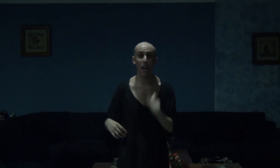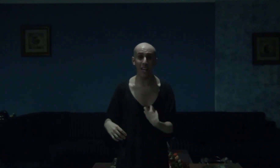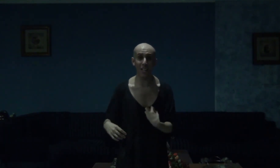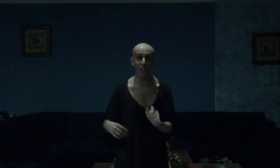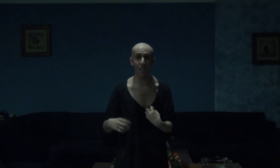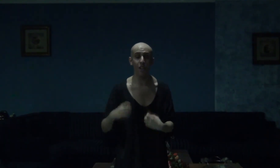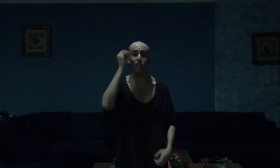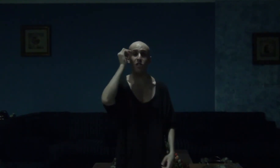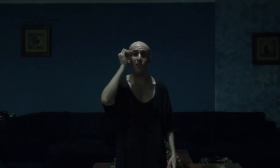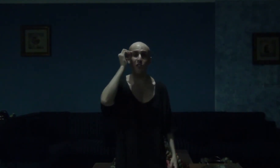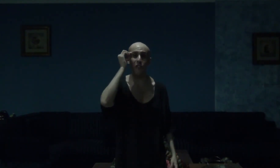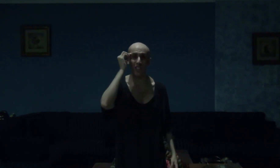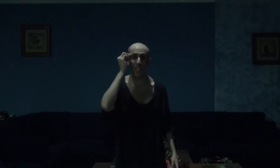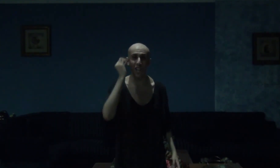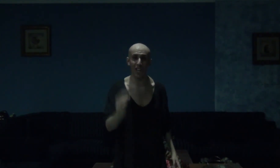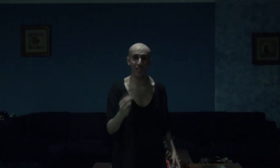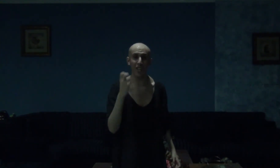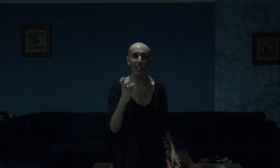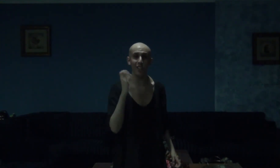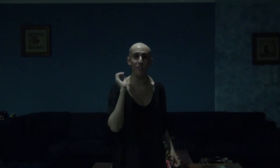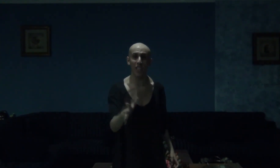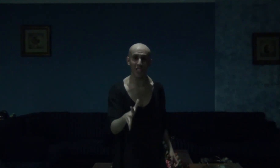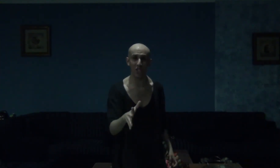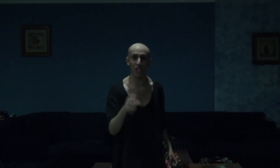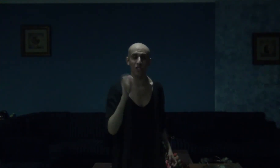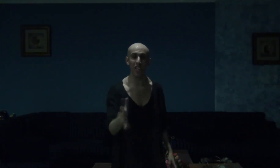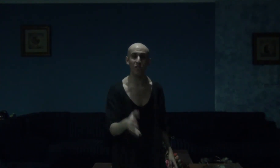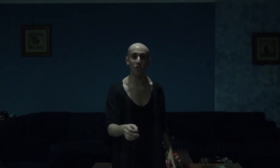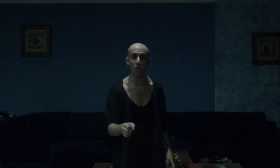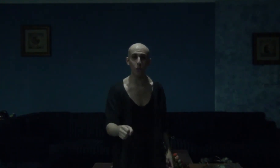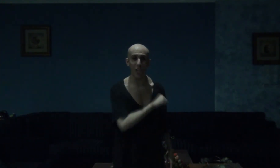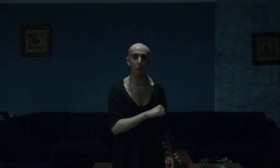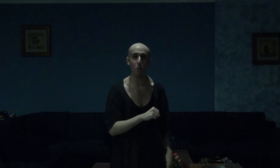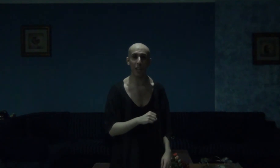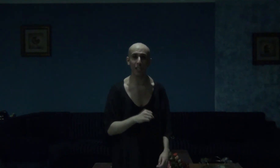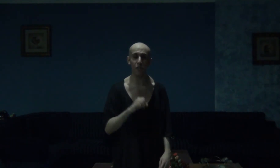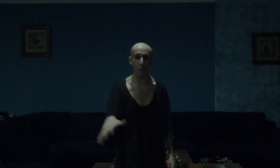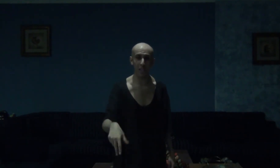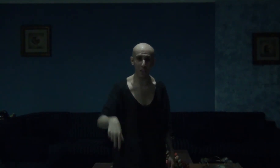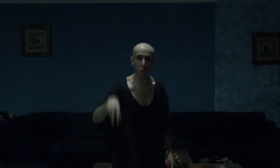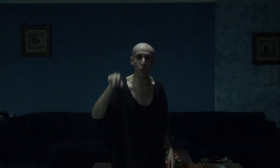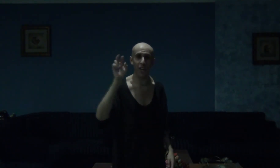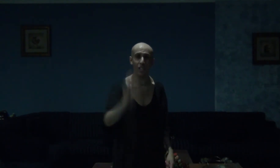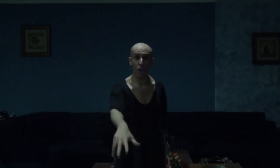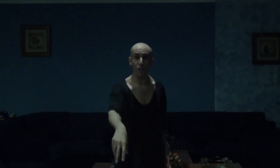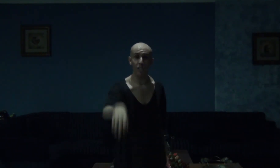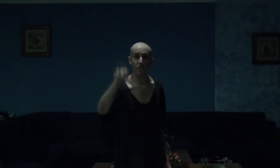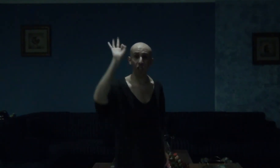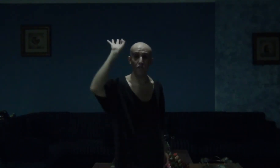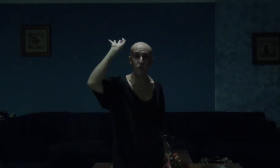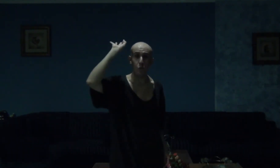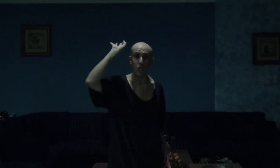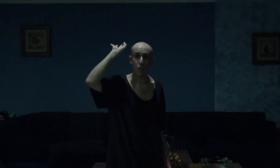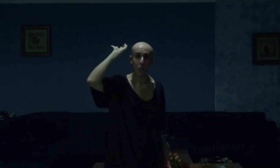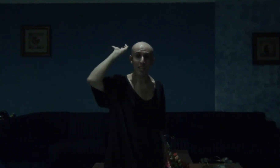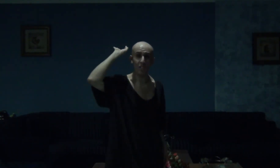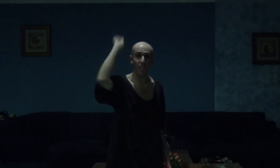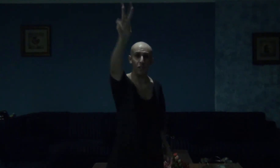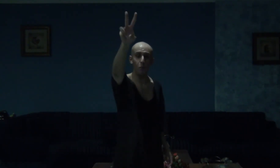anger. It's so fucking hot. I love that shit. I do. Damn right. But that's why Harlots season three ranks at number